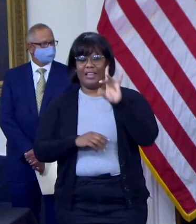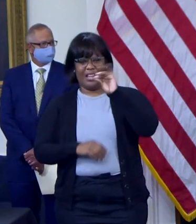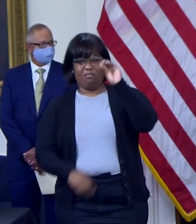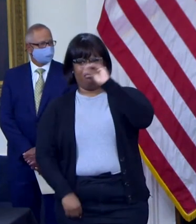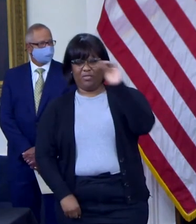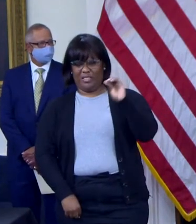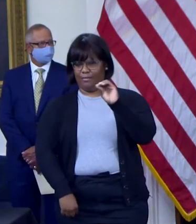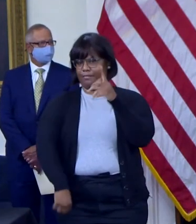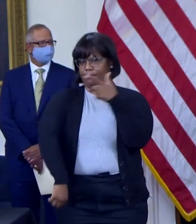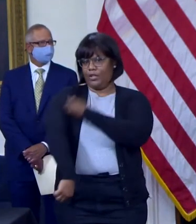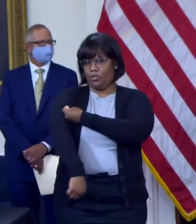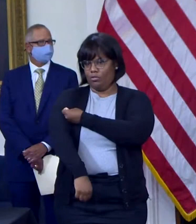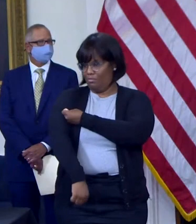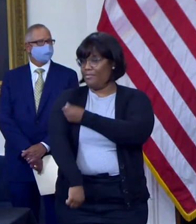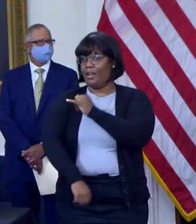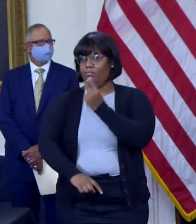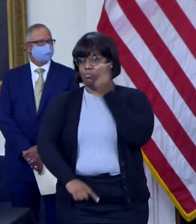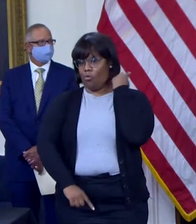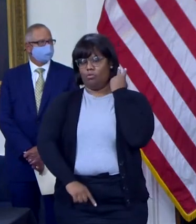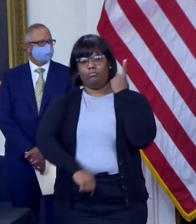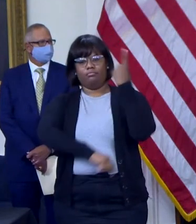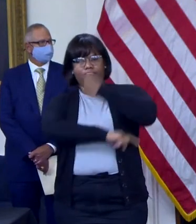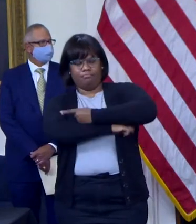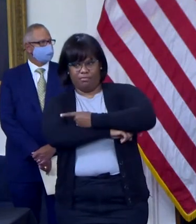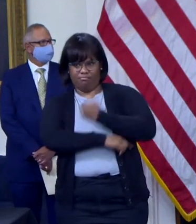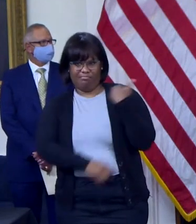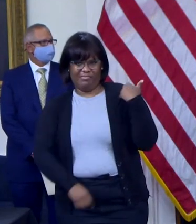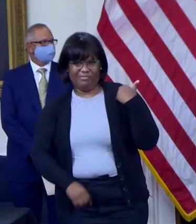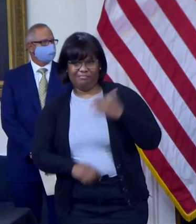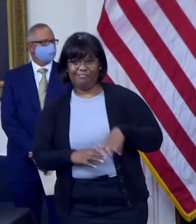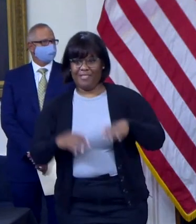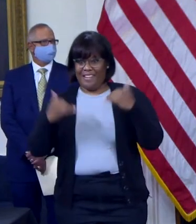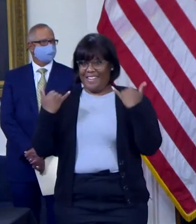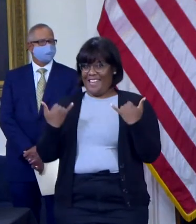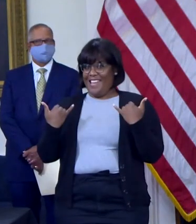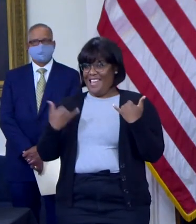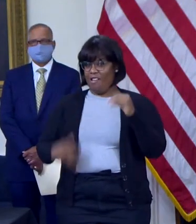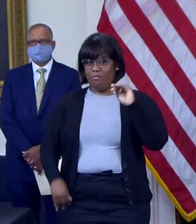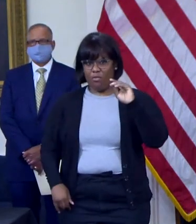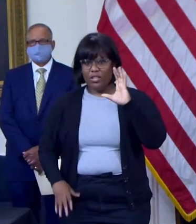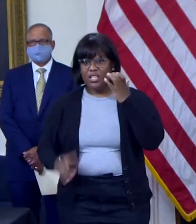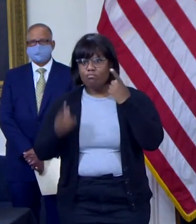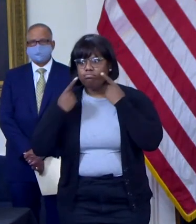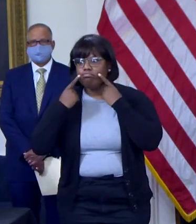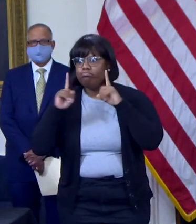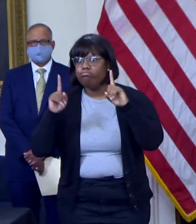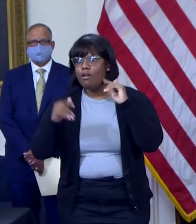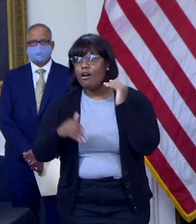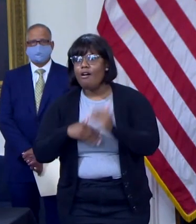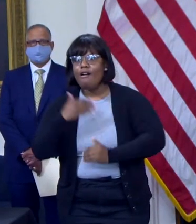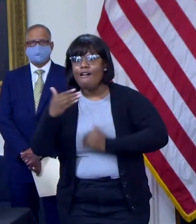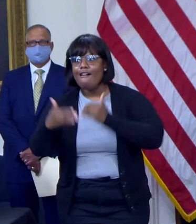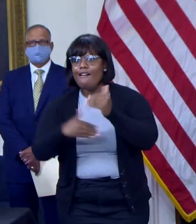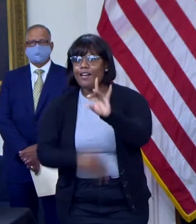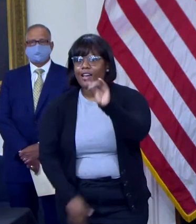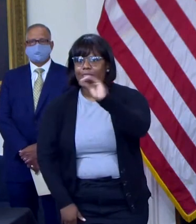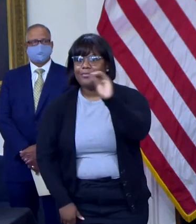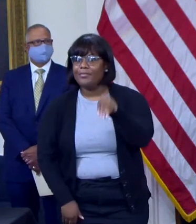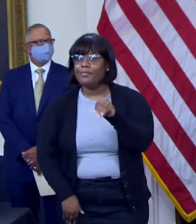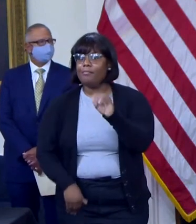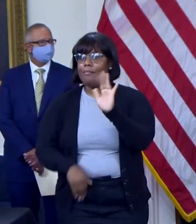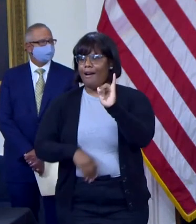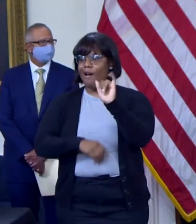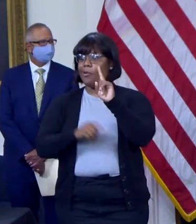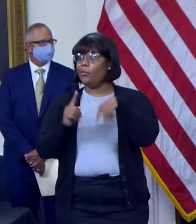Maryland is incredibly on track to vaccinate 80% of all adults by Labor Day. As of today,